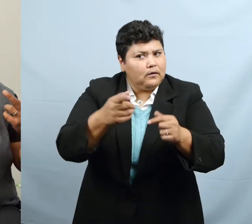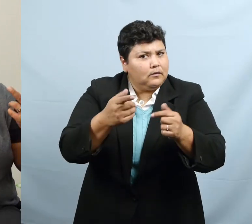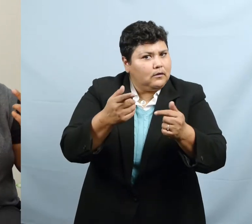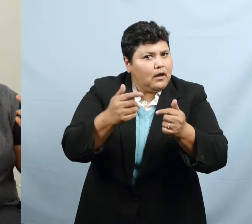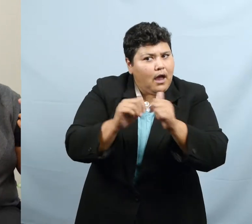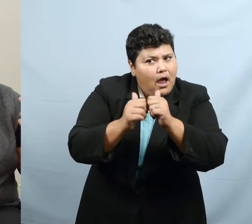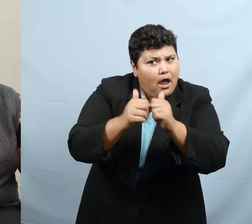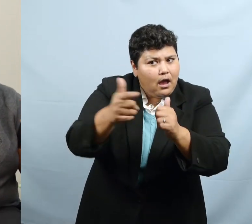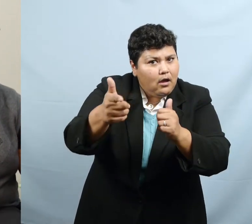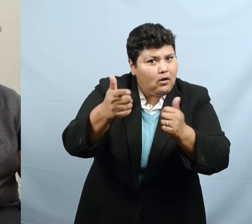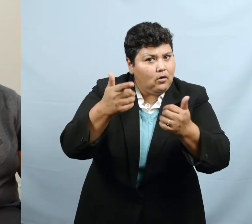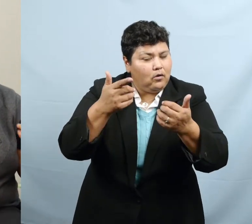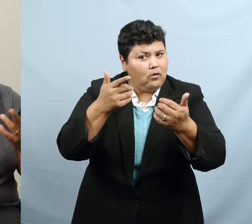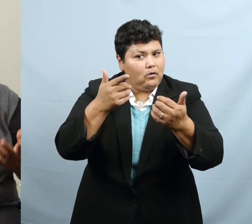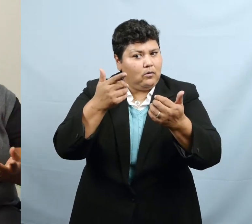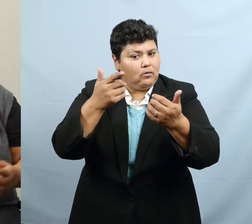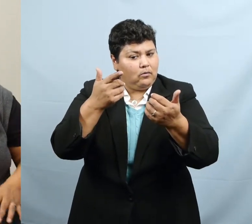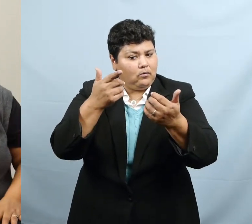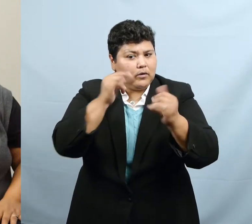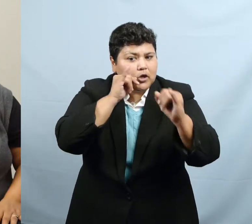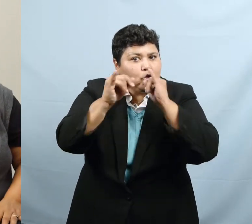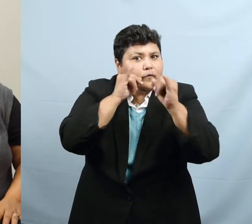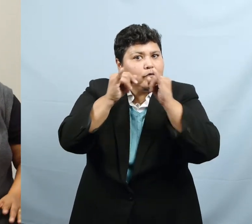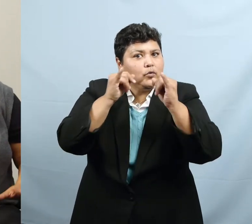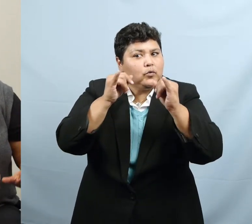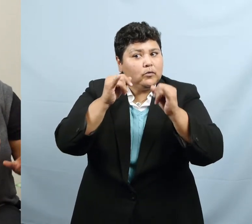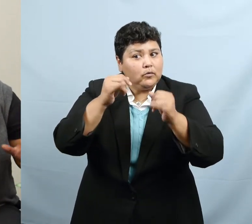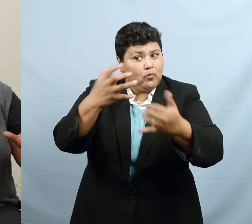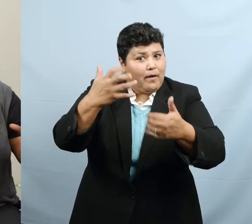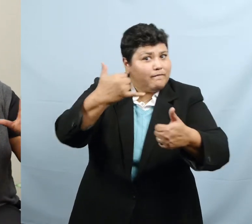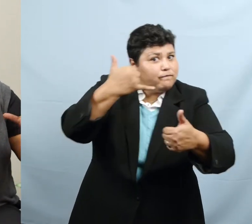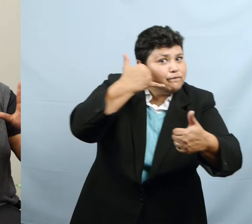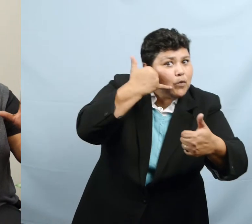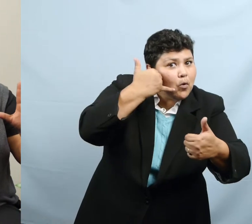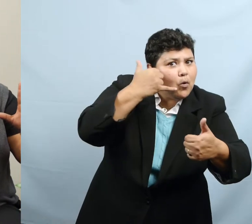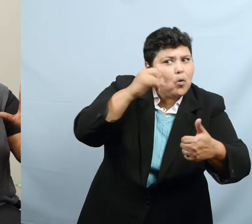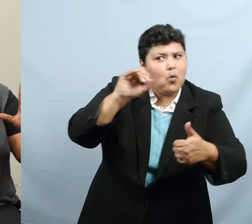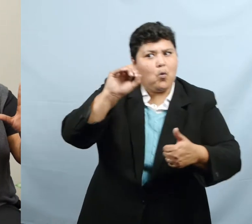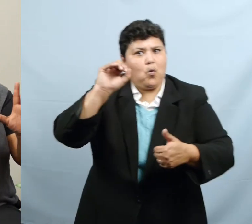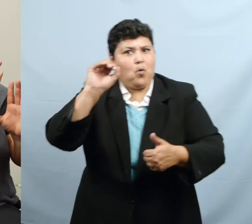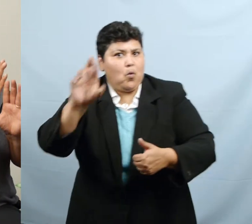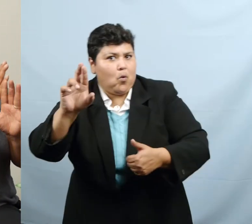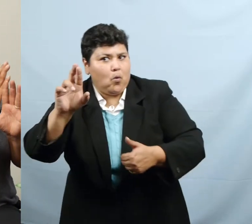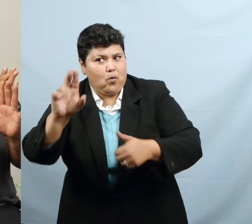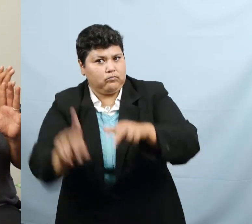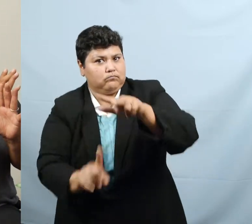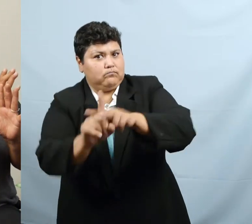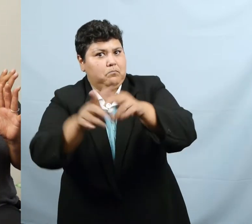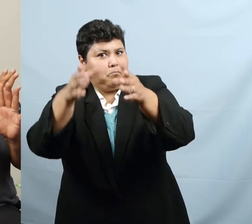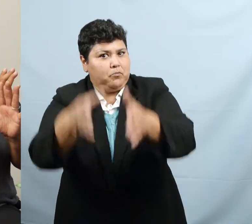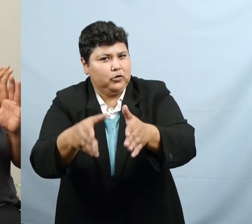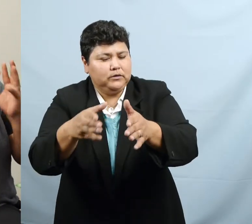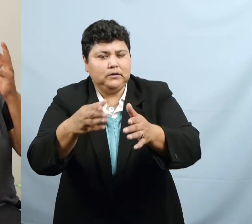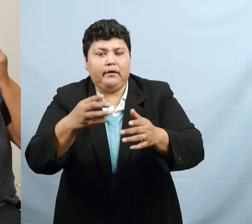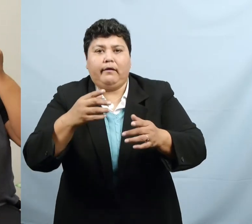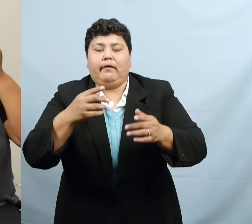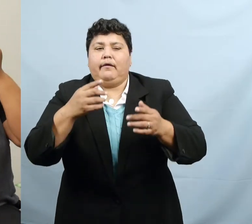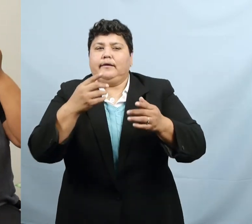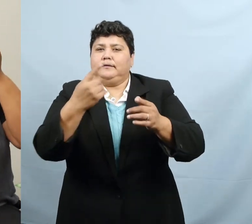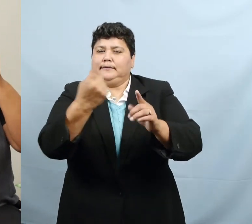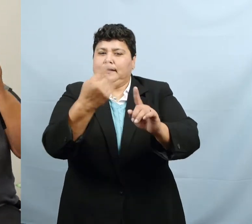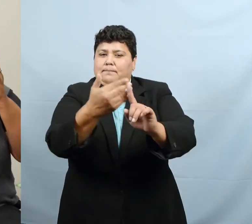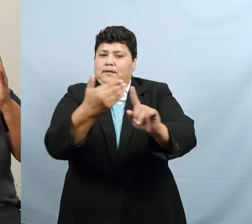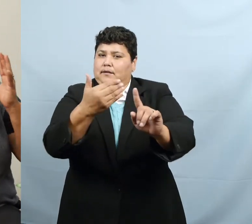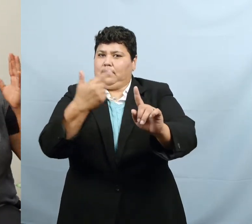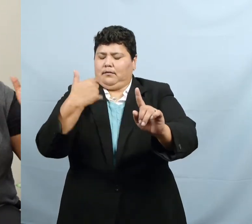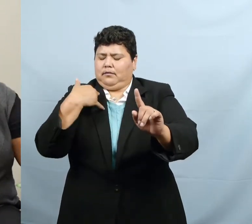interview? Do you want to do it by phone or in person? Well, there was something that was happening for me prior to that, where